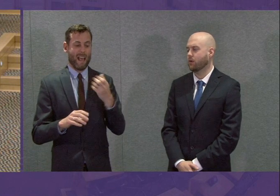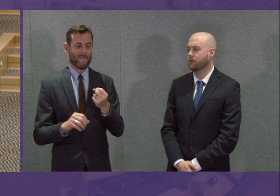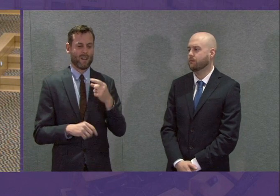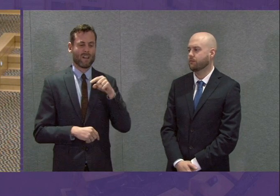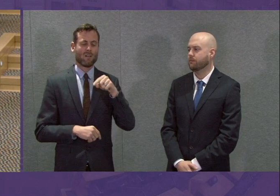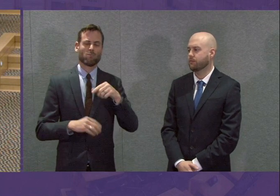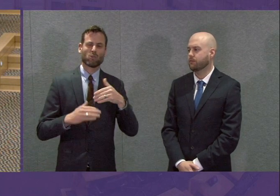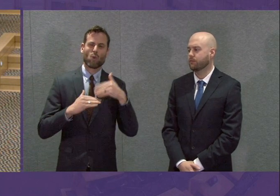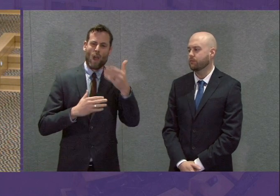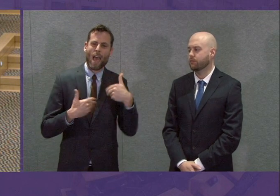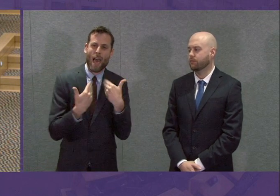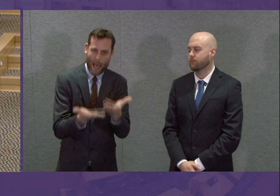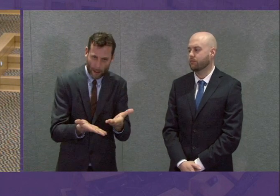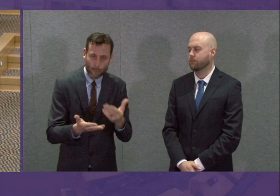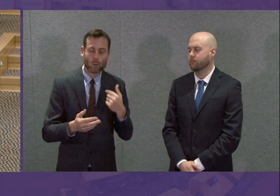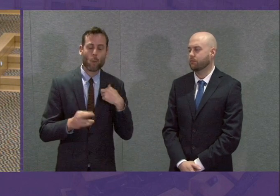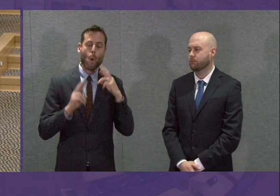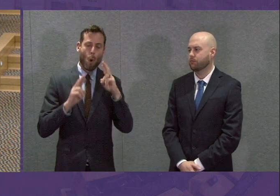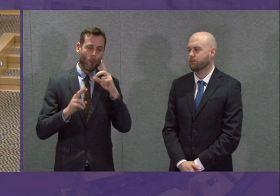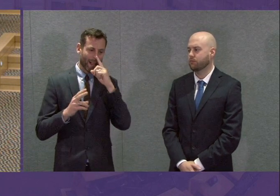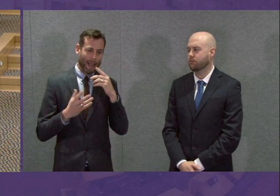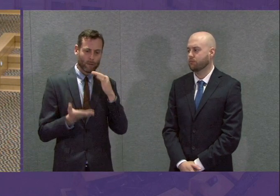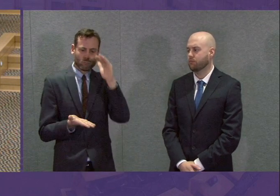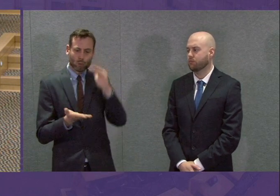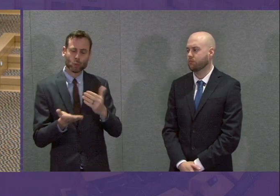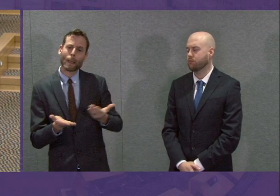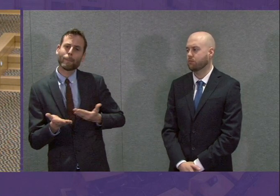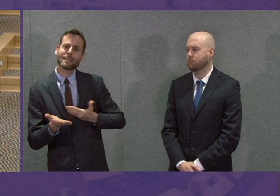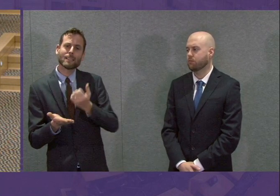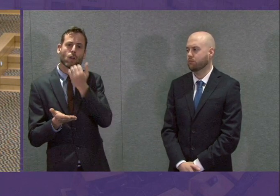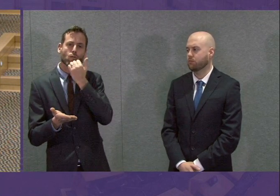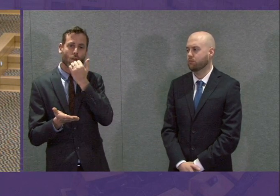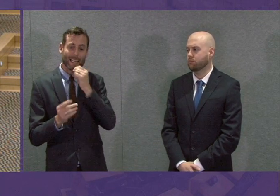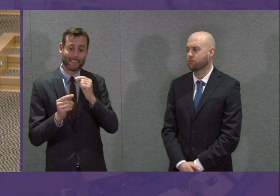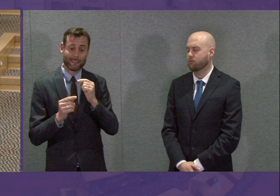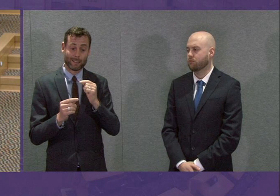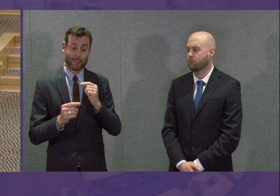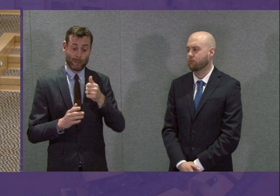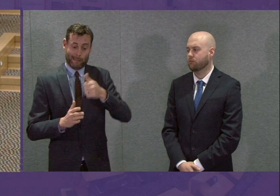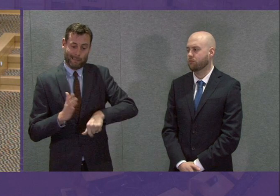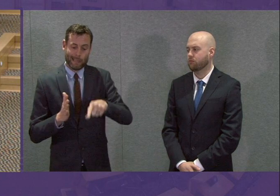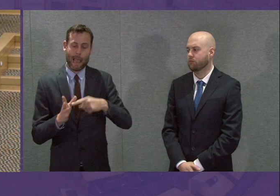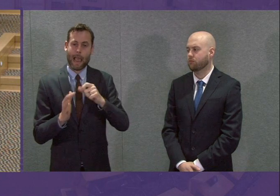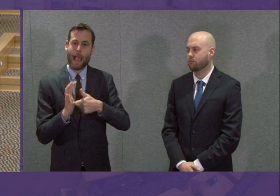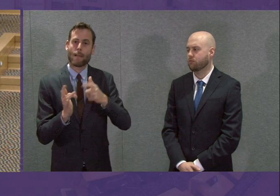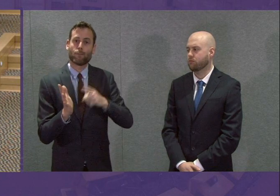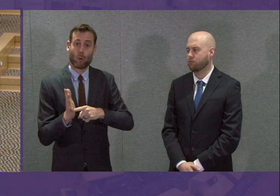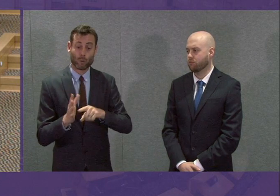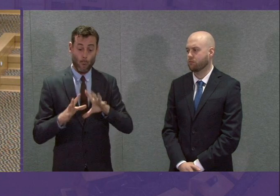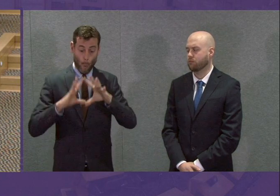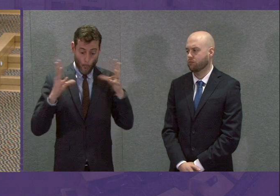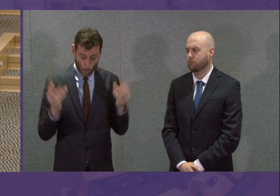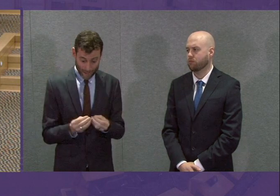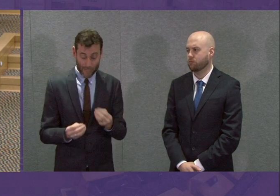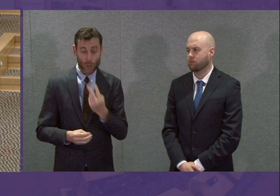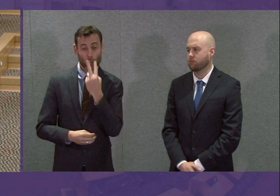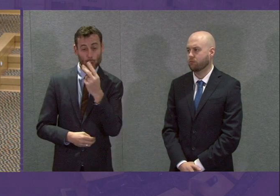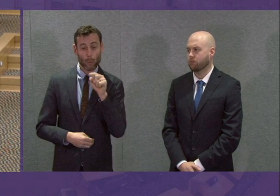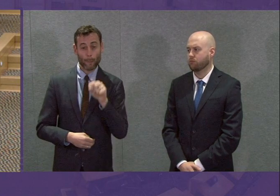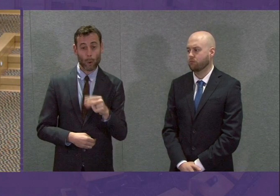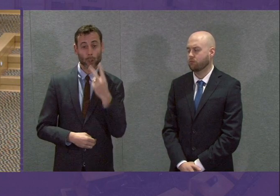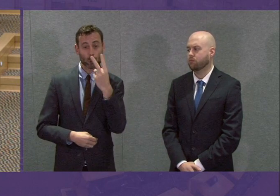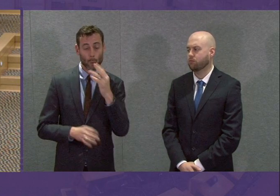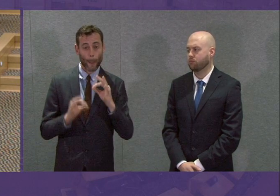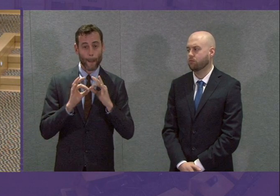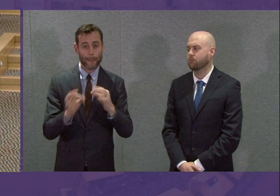halt the inflationary increase in business rates, which was due in April. Taken together, this is a £2.2 billion package of